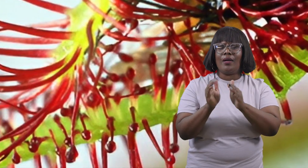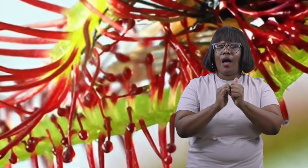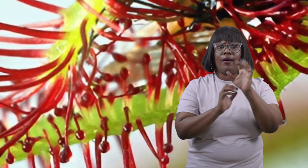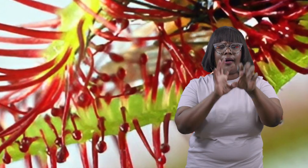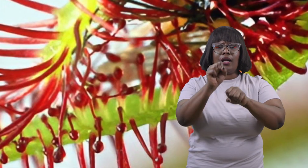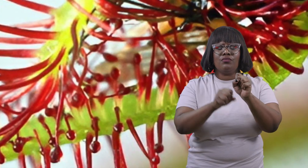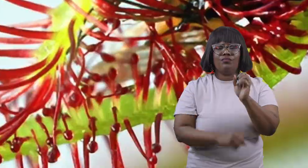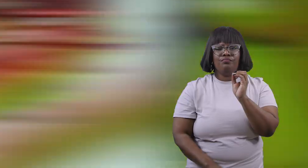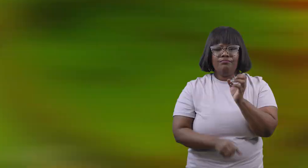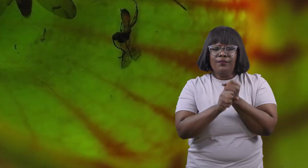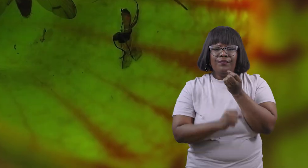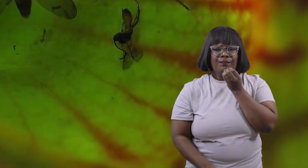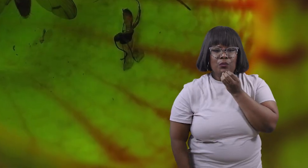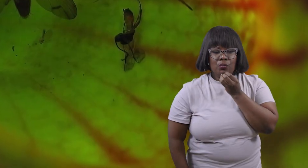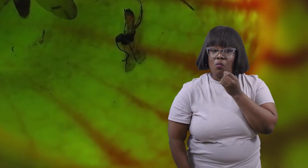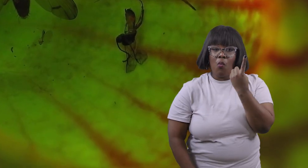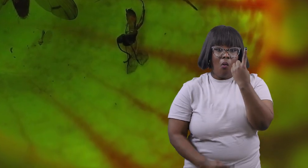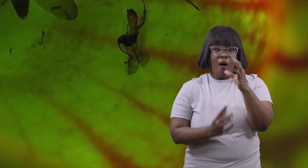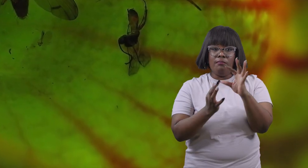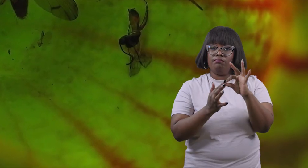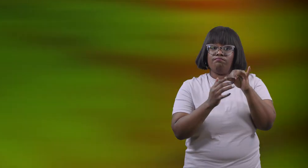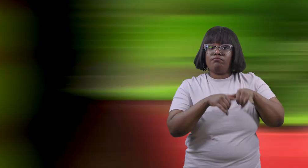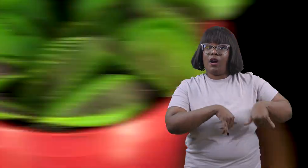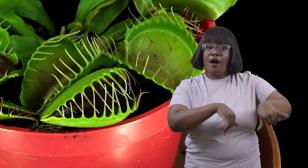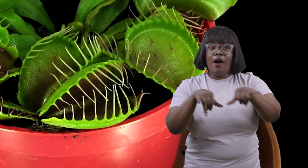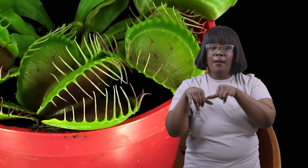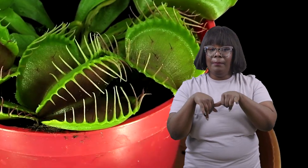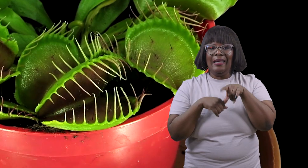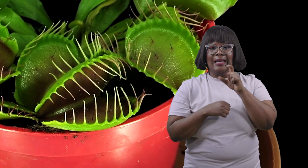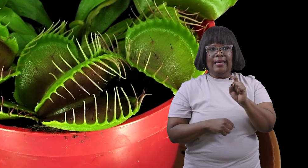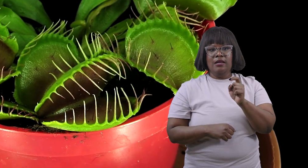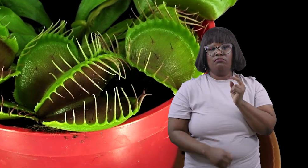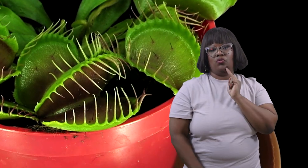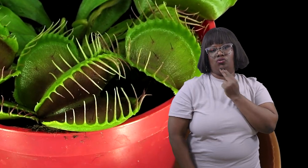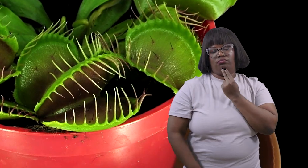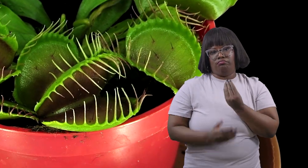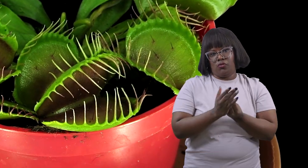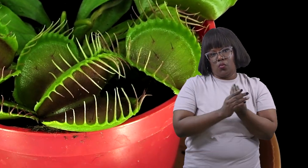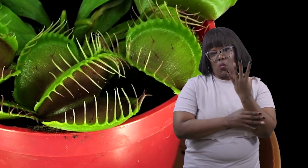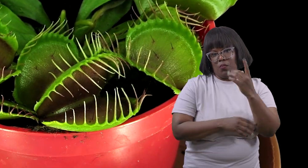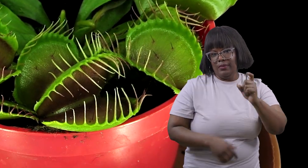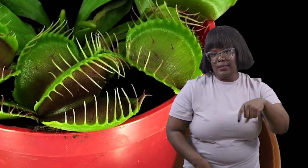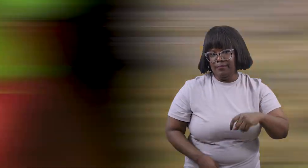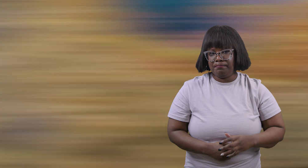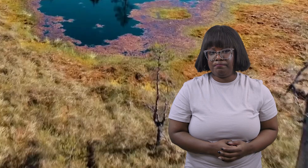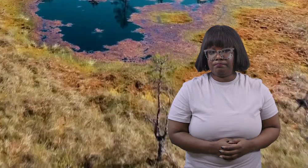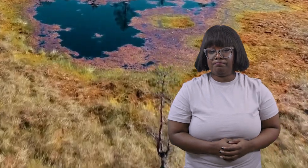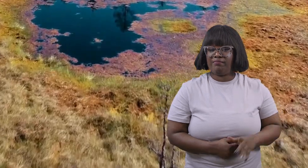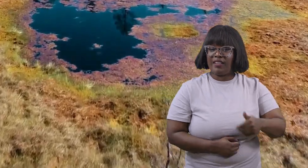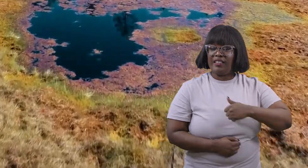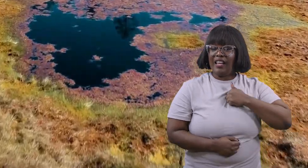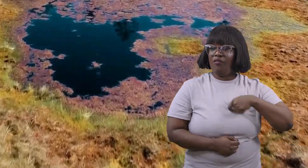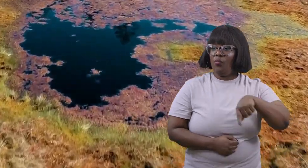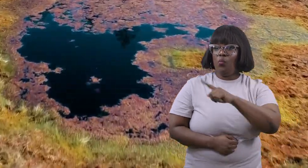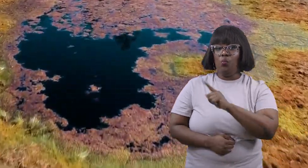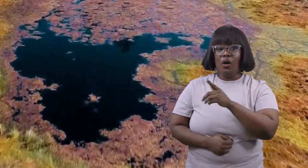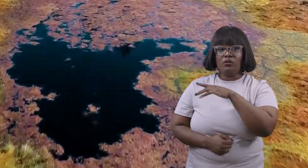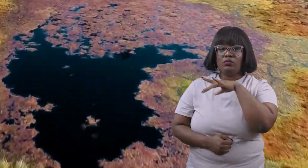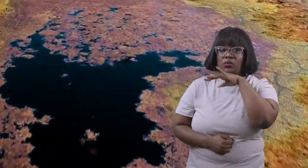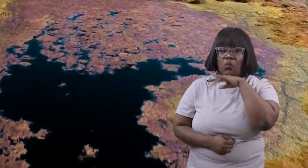food but they have one thing in common they need extra nutrients to grow they live where the soil does not have enough